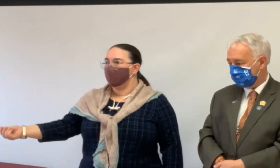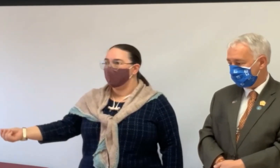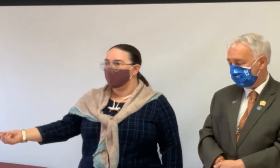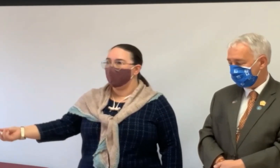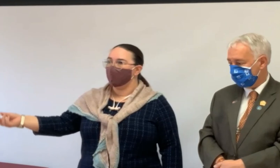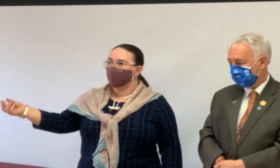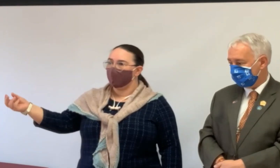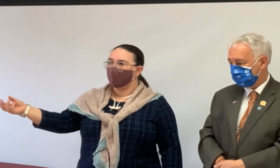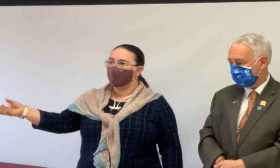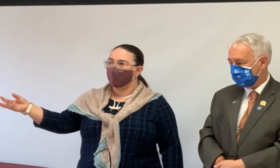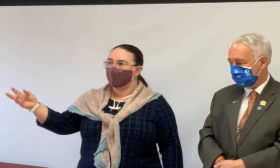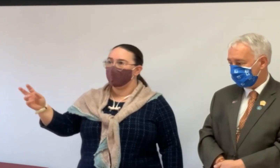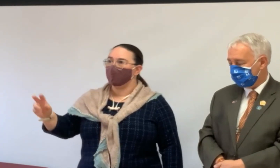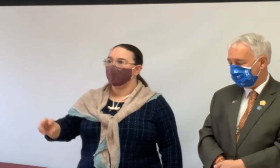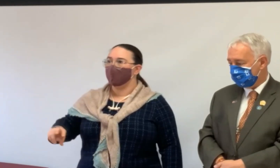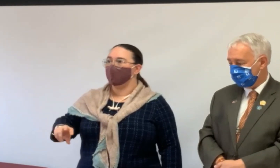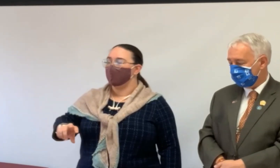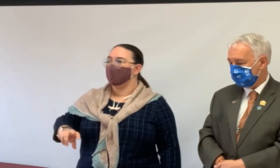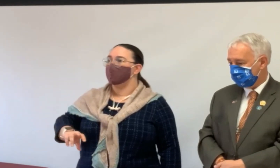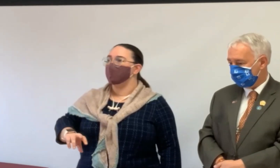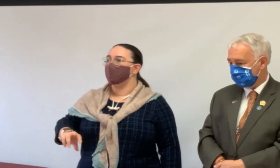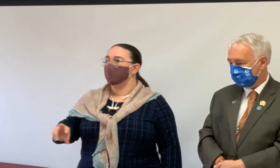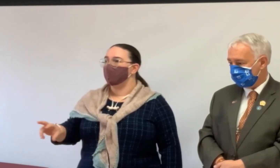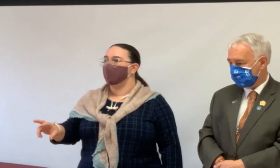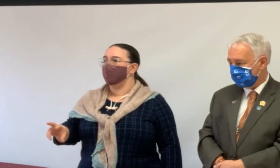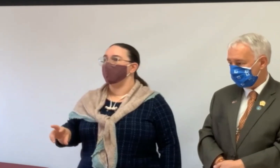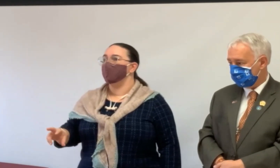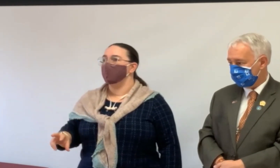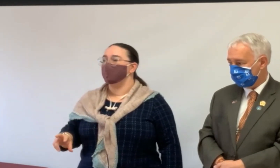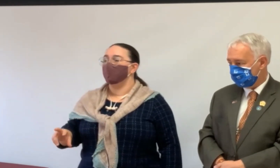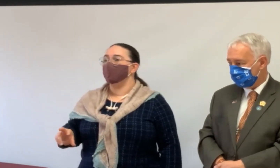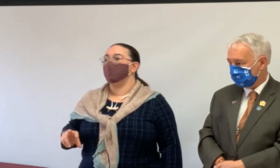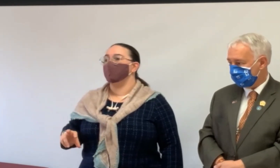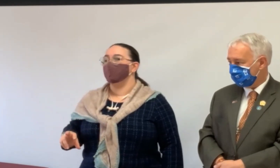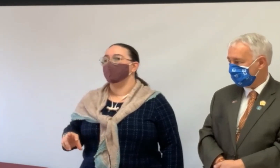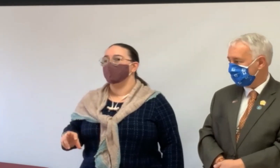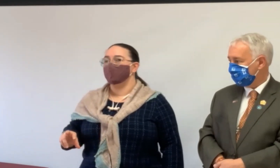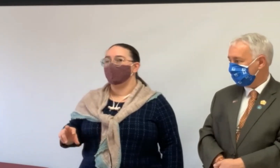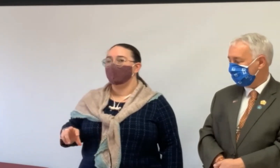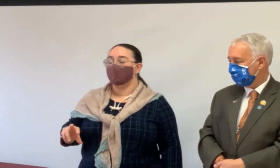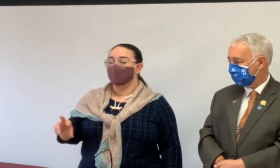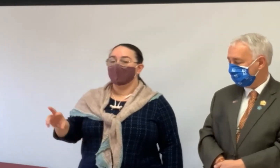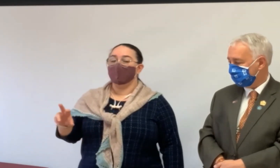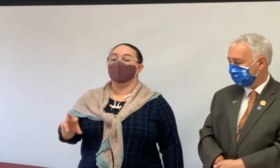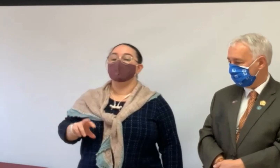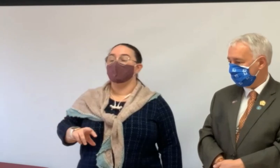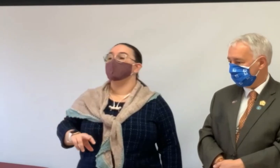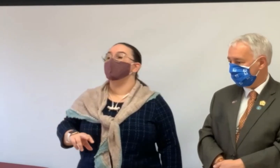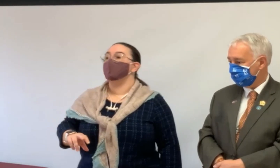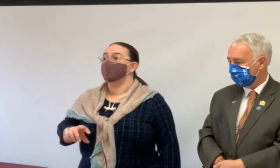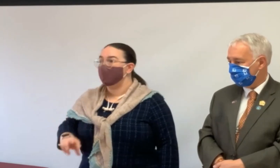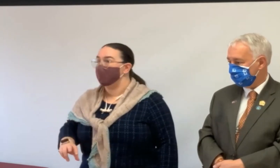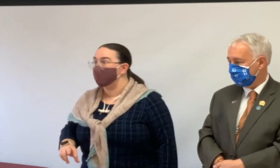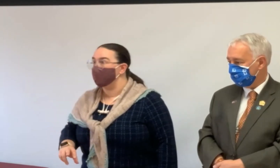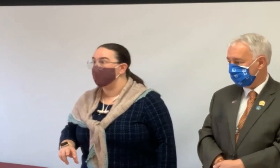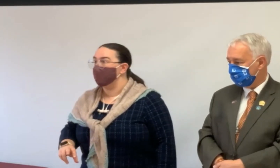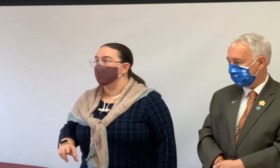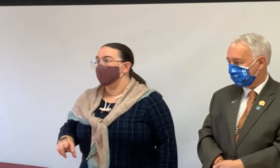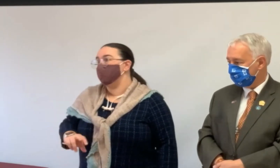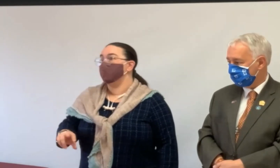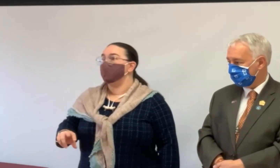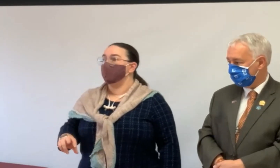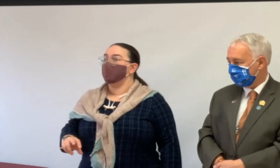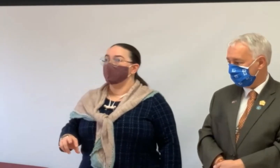we know that a lot of people need to slow down and consider a lot more things and have a lot more financial options that aren't just about selling